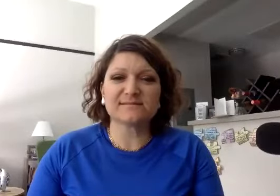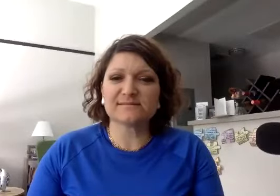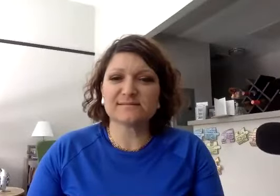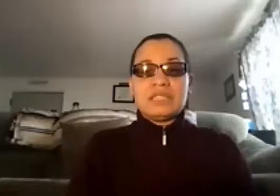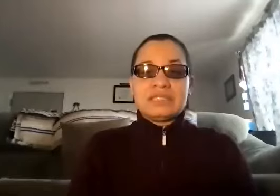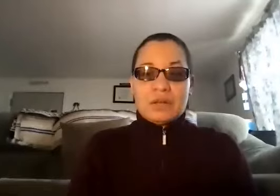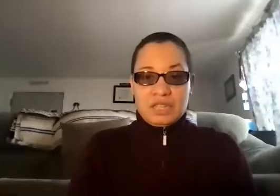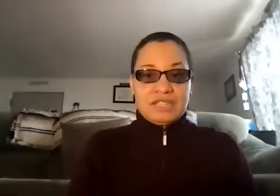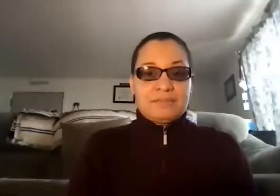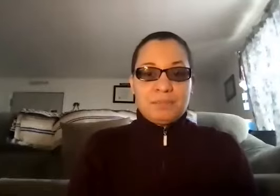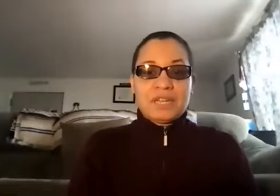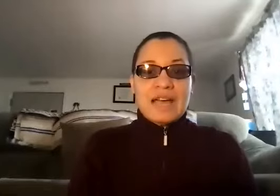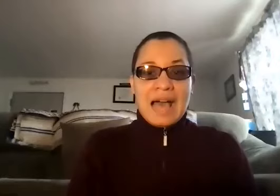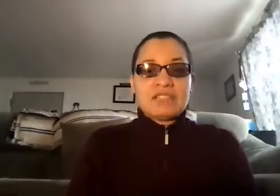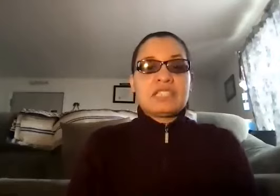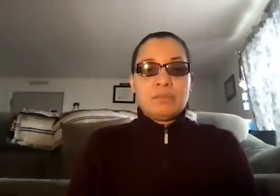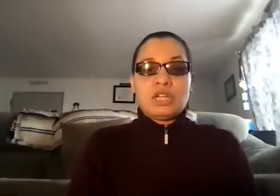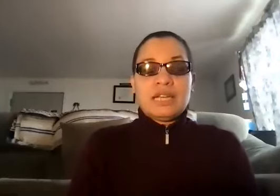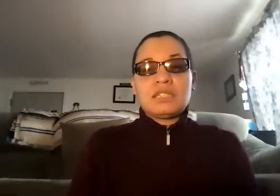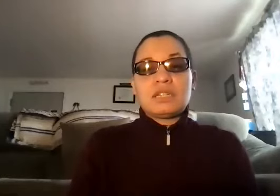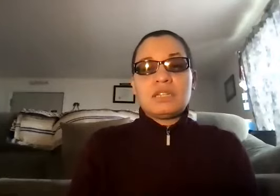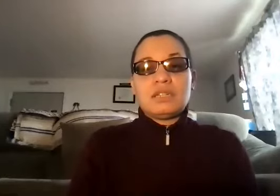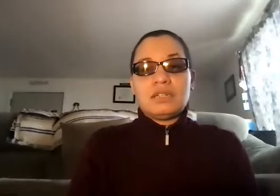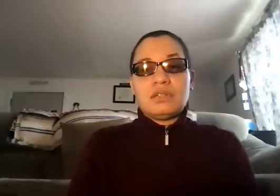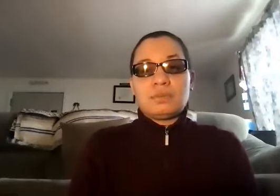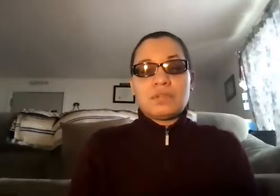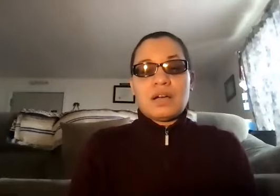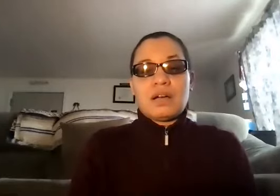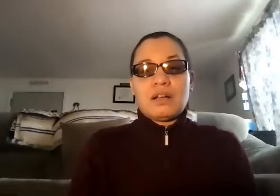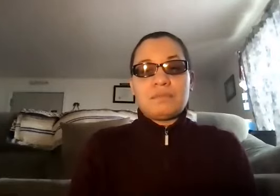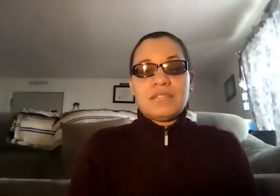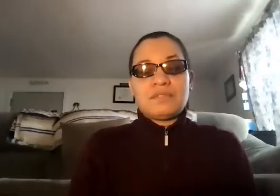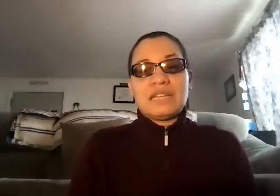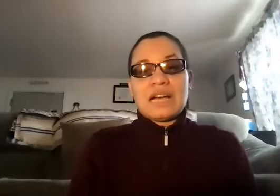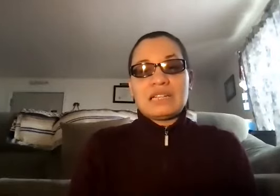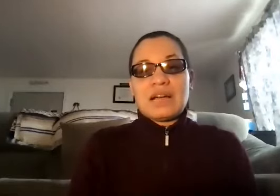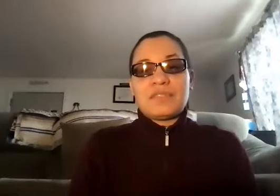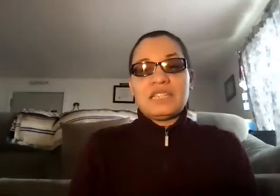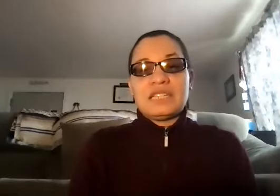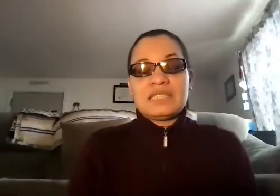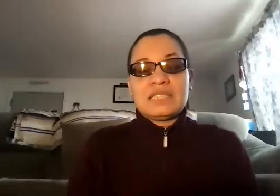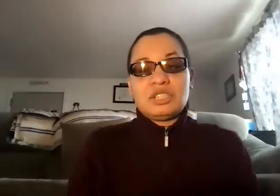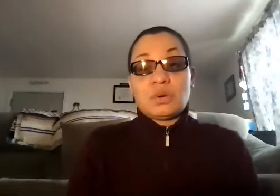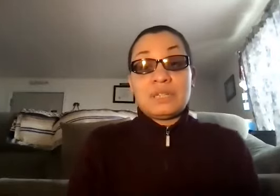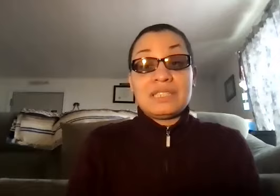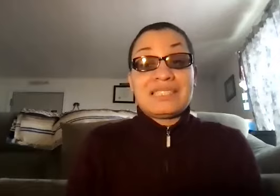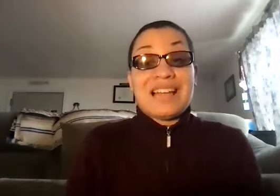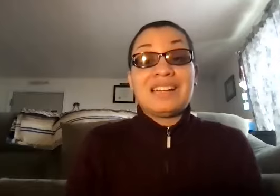but it's out there. But Harris Communication is definitely on the top of the list, and so is Sonic